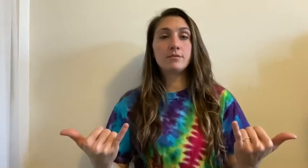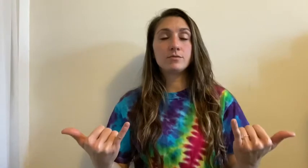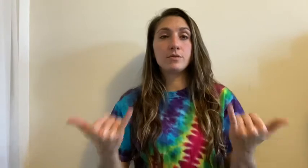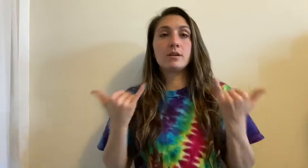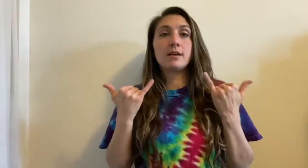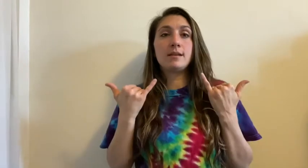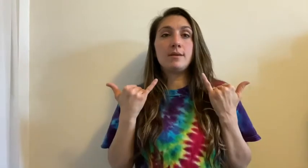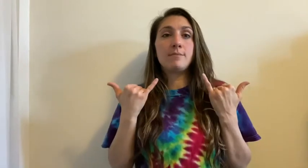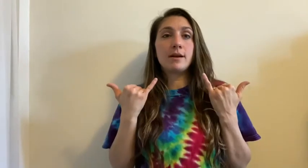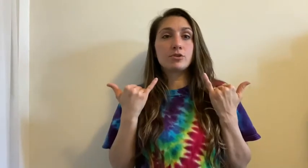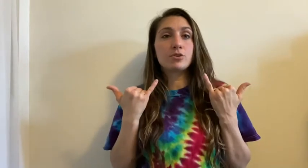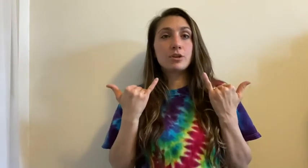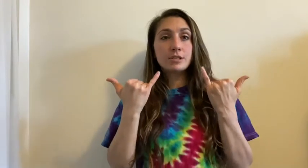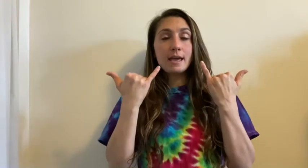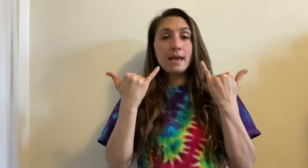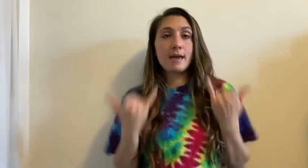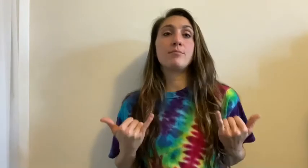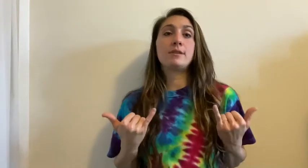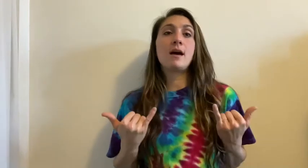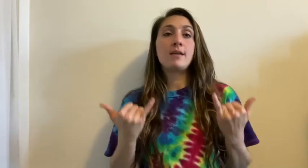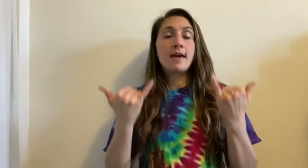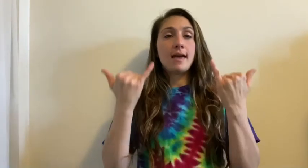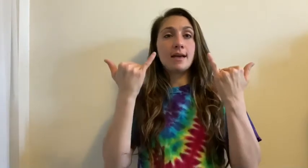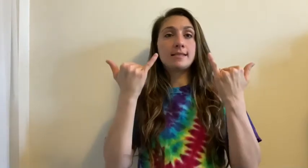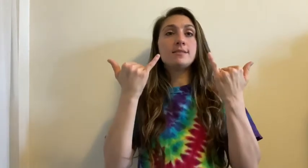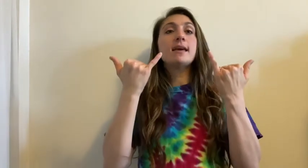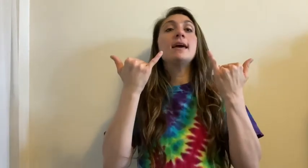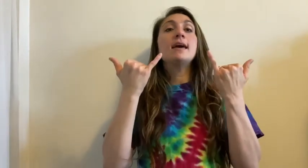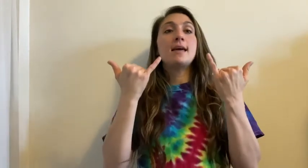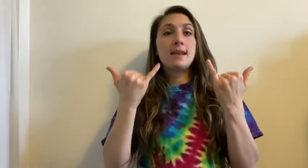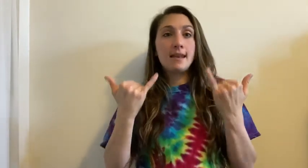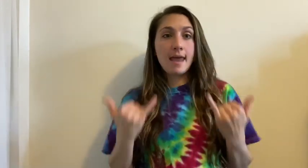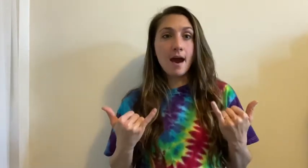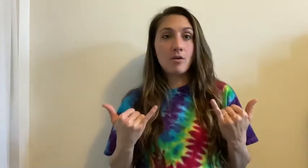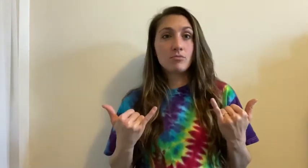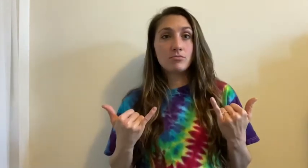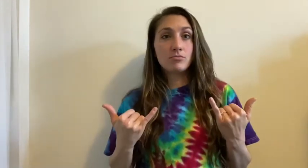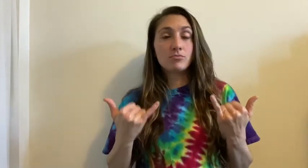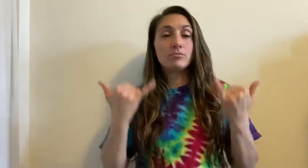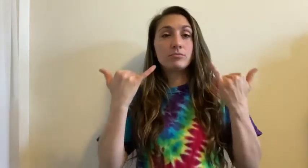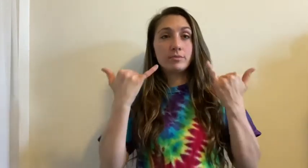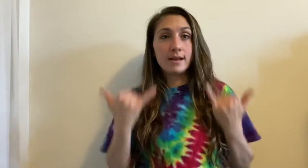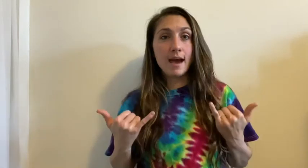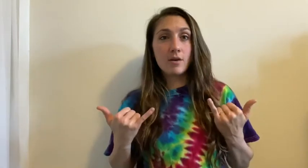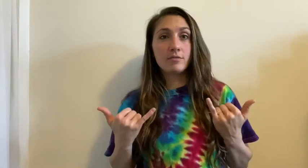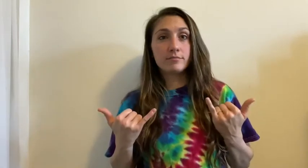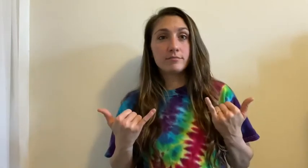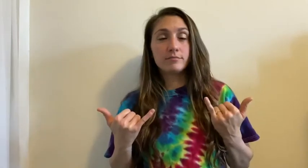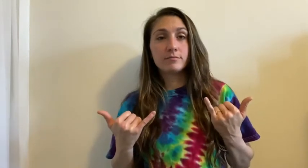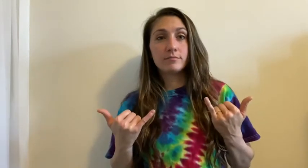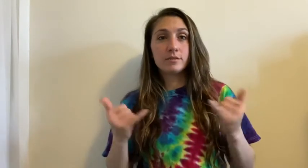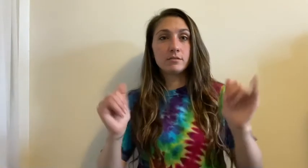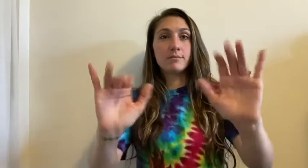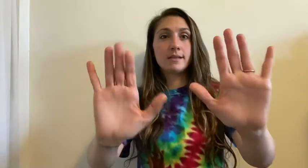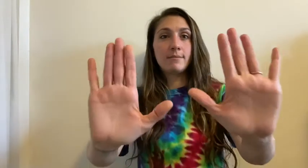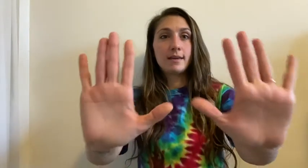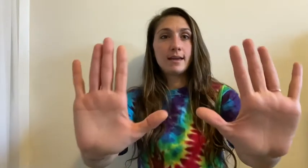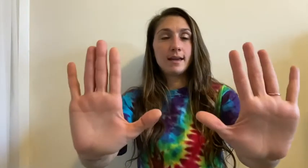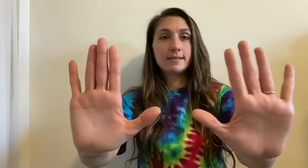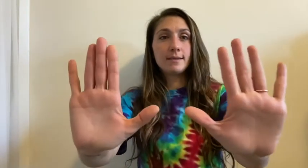So they're gonna kind of be up by your shoulders and pull down and that's how you say now. Now. Let's do it one more time. Hands up,